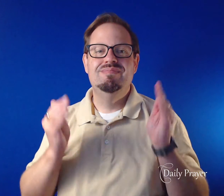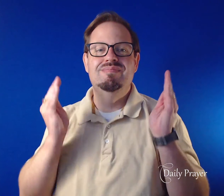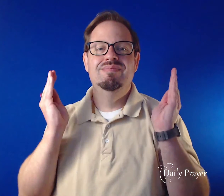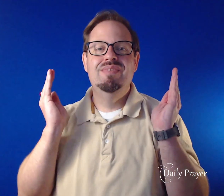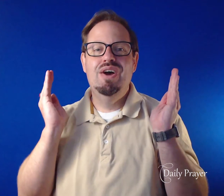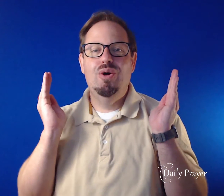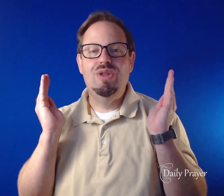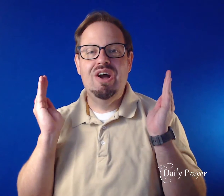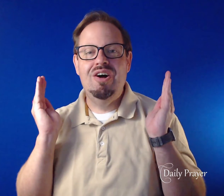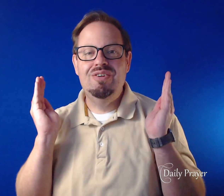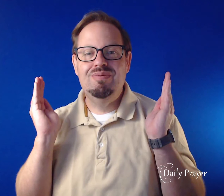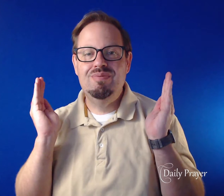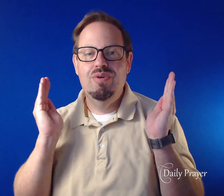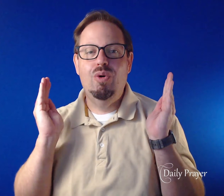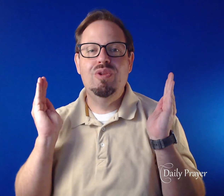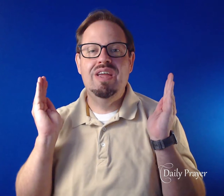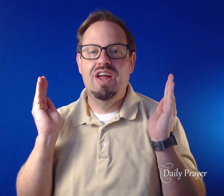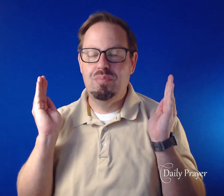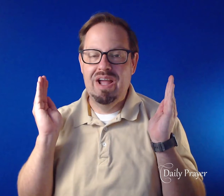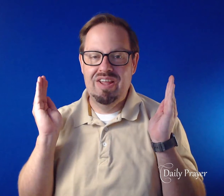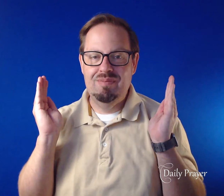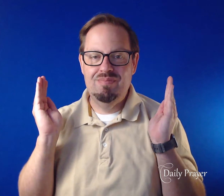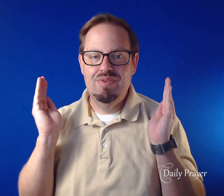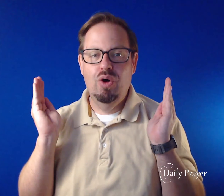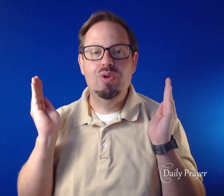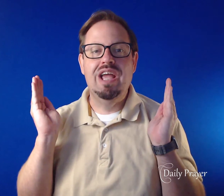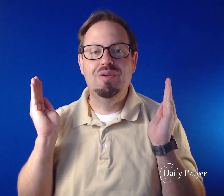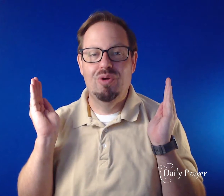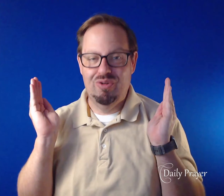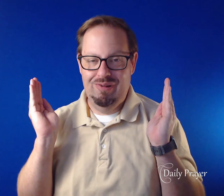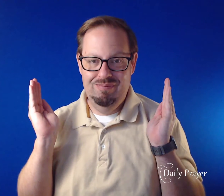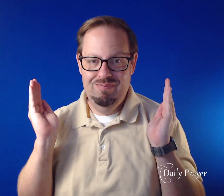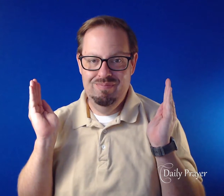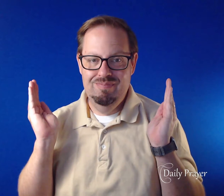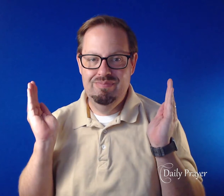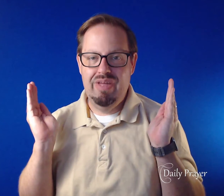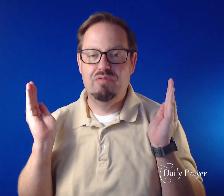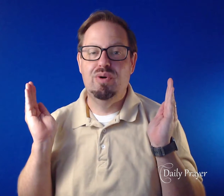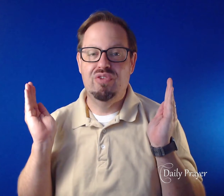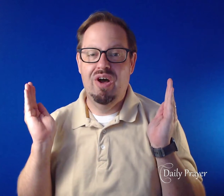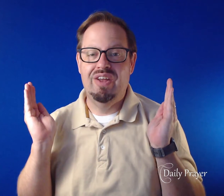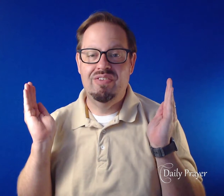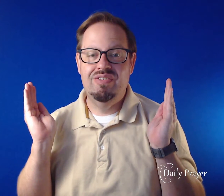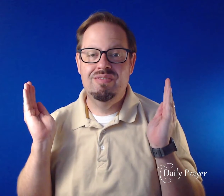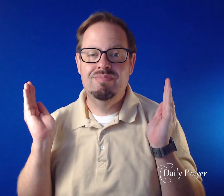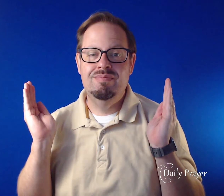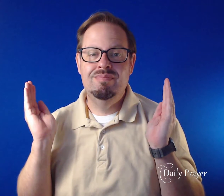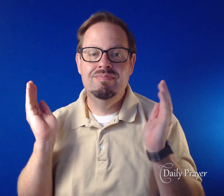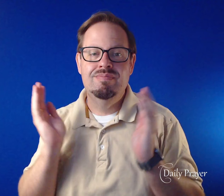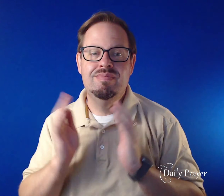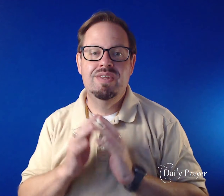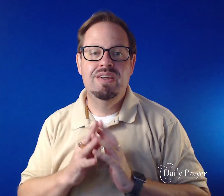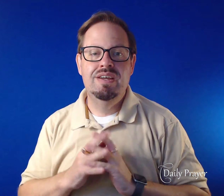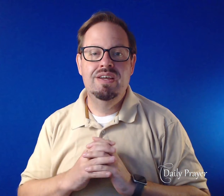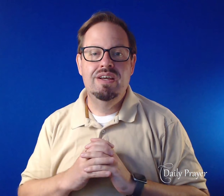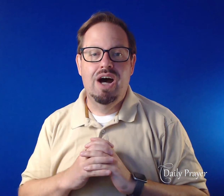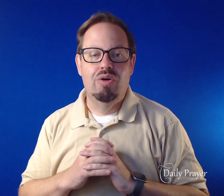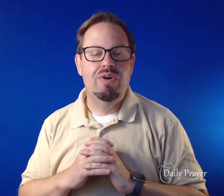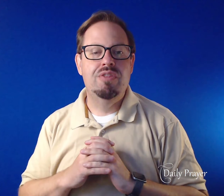Holy God, holy and mighty, holy and immortal. Have mercy on us. Our Father,